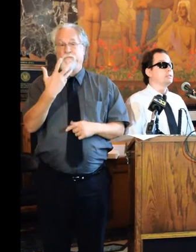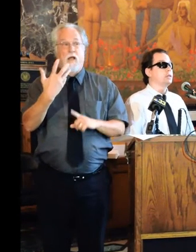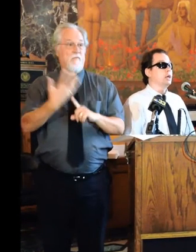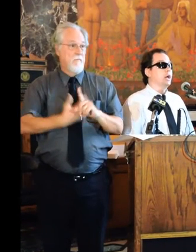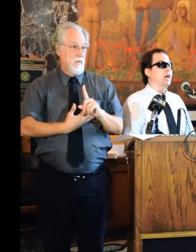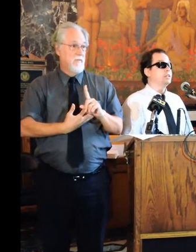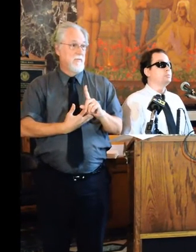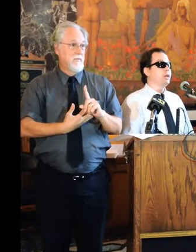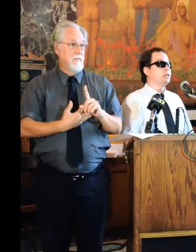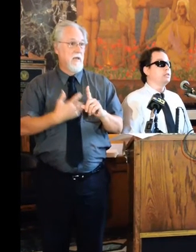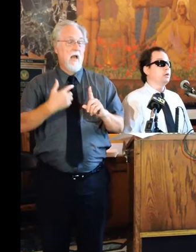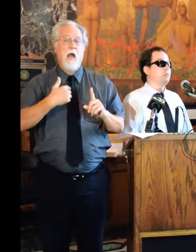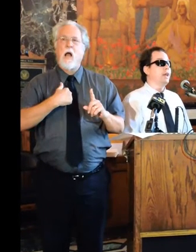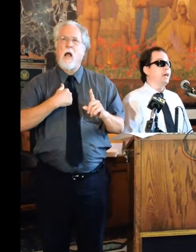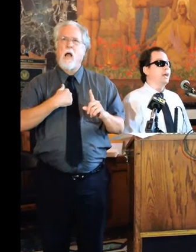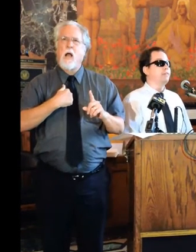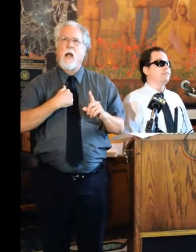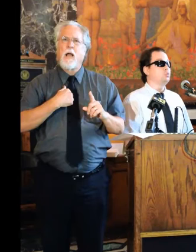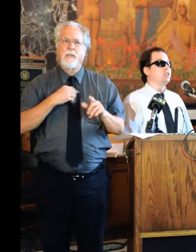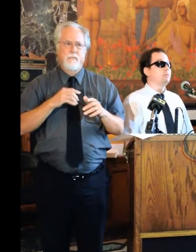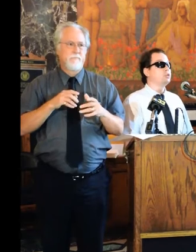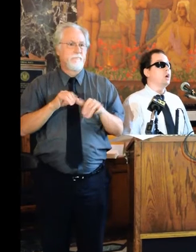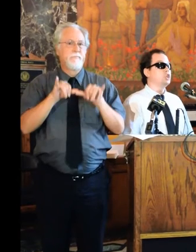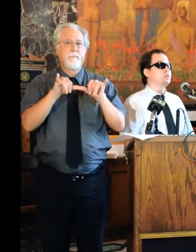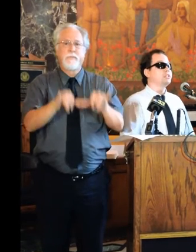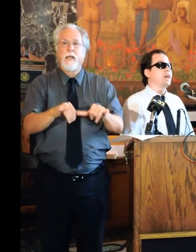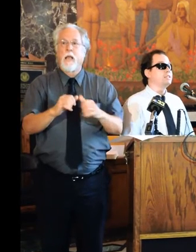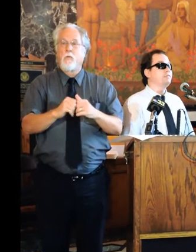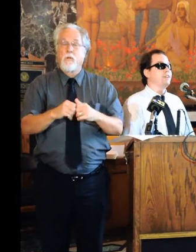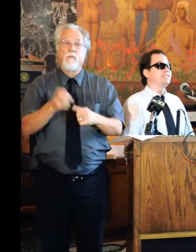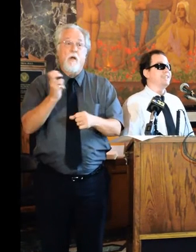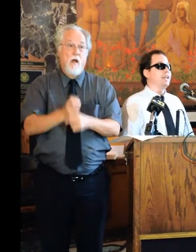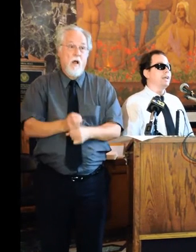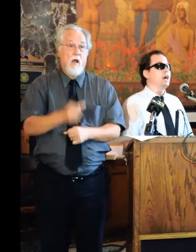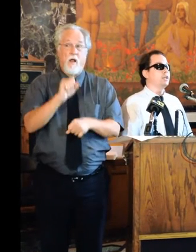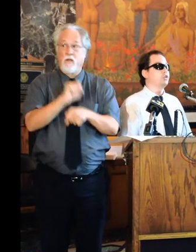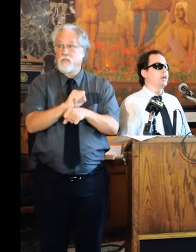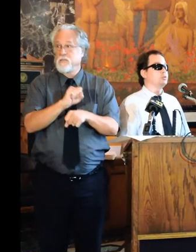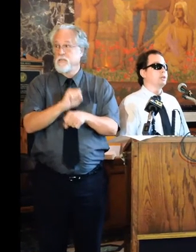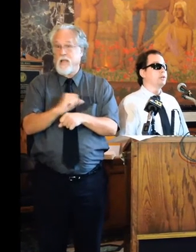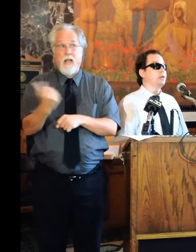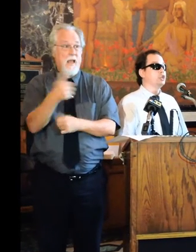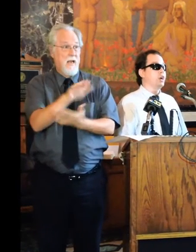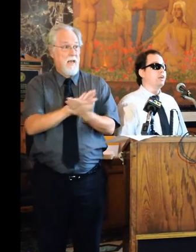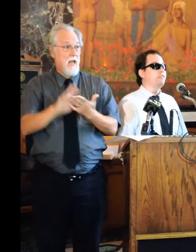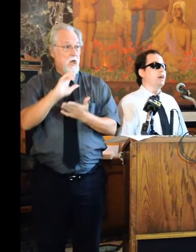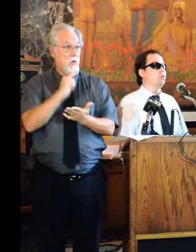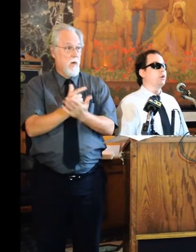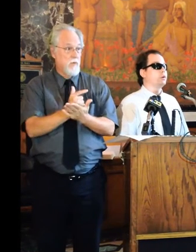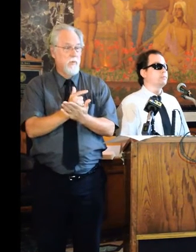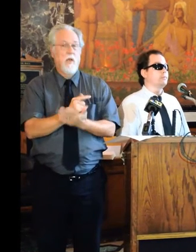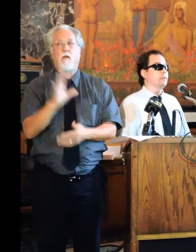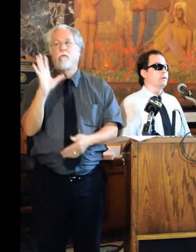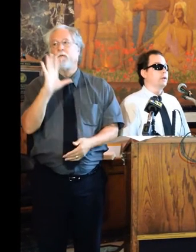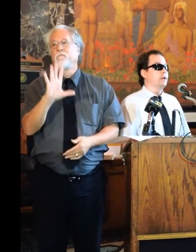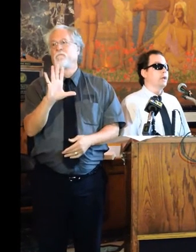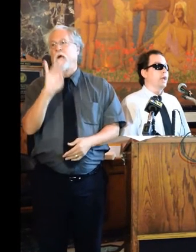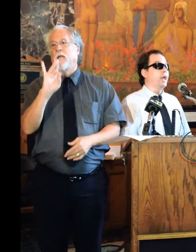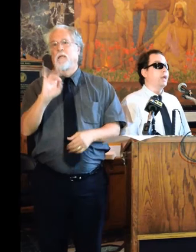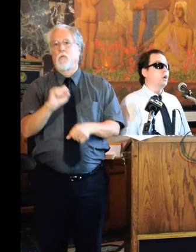months, I spent my life with the most arduous task that faces any college graduate, trying to find work.